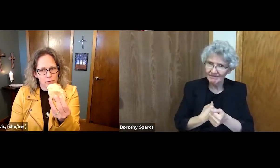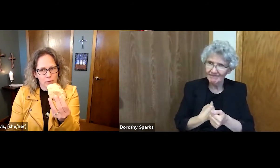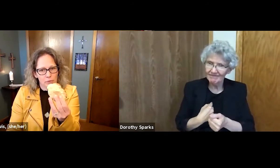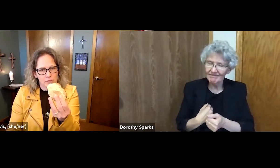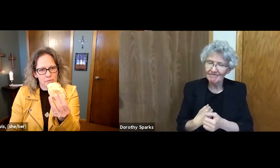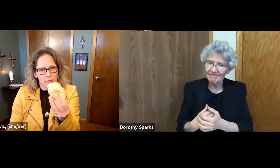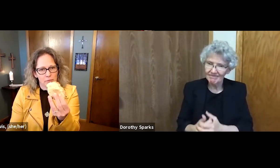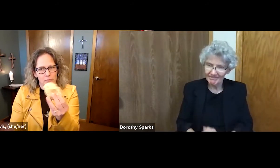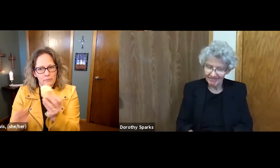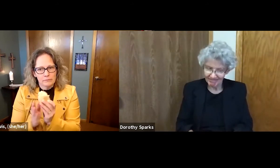remembrance of me.